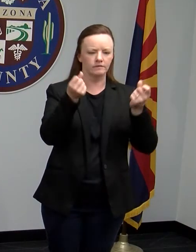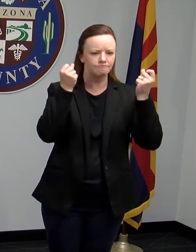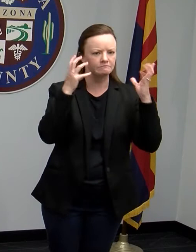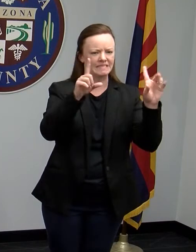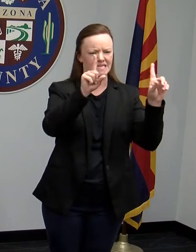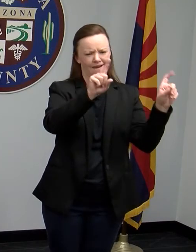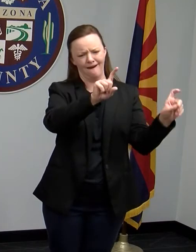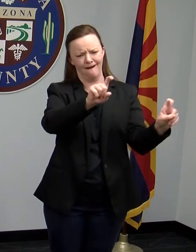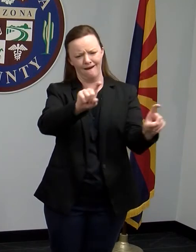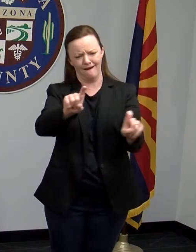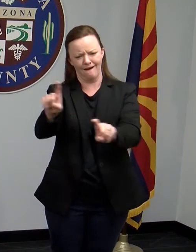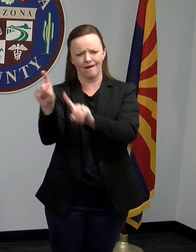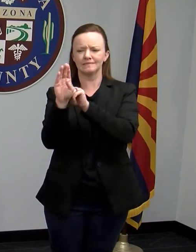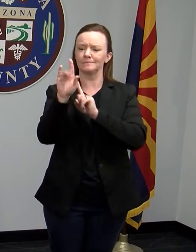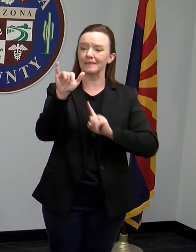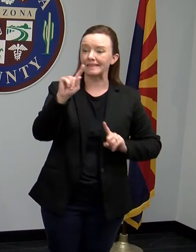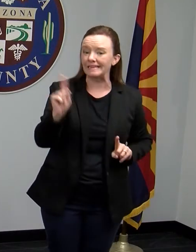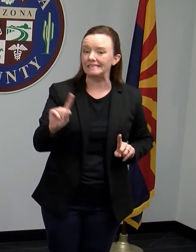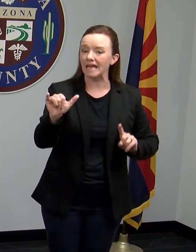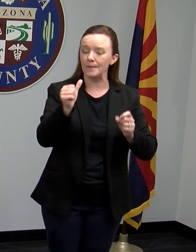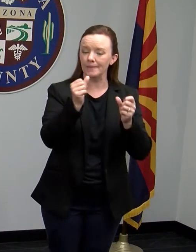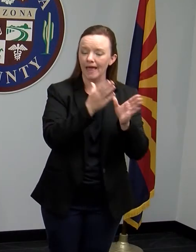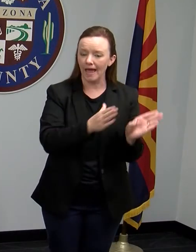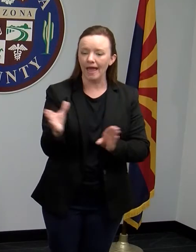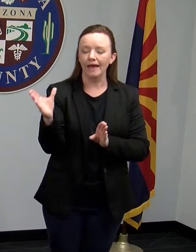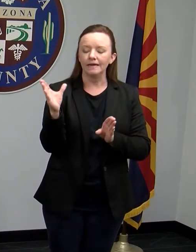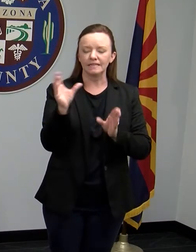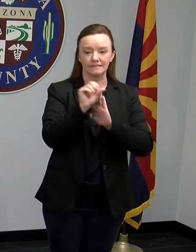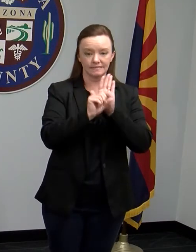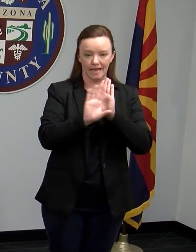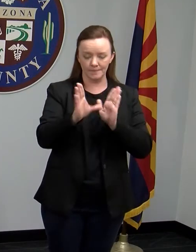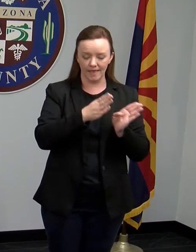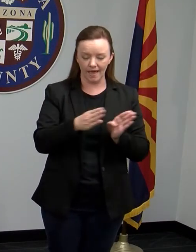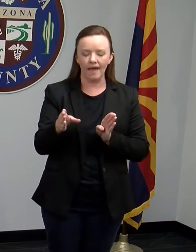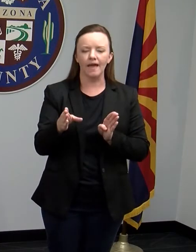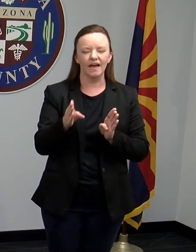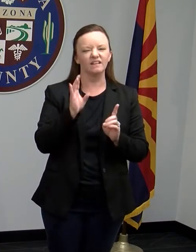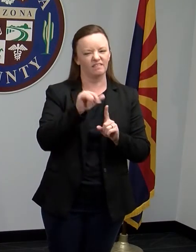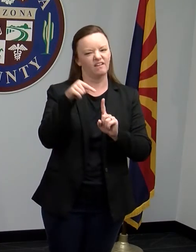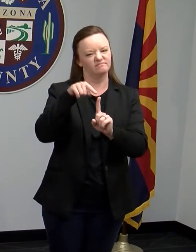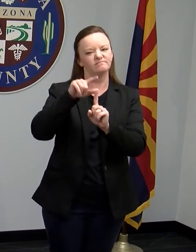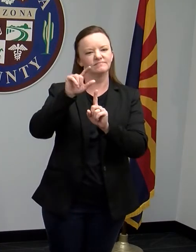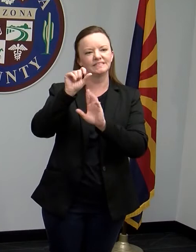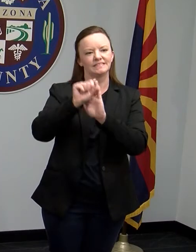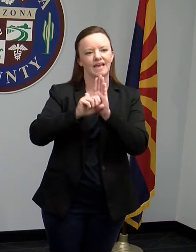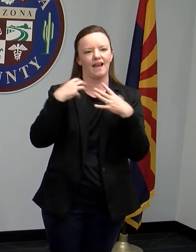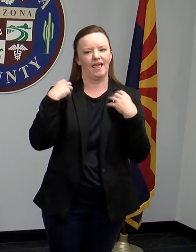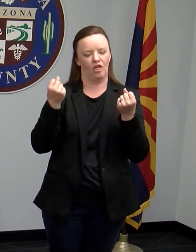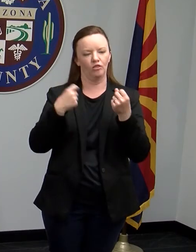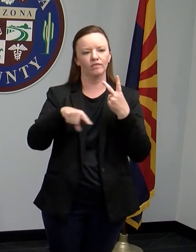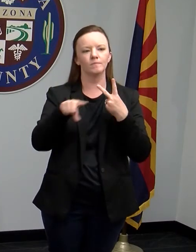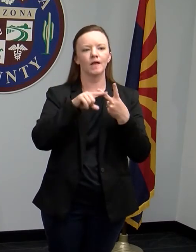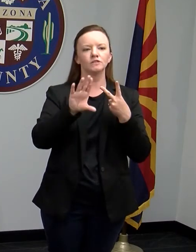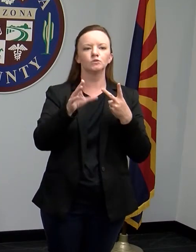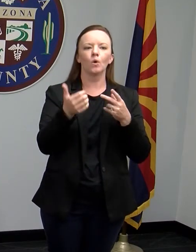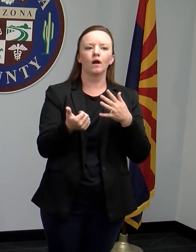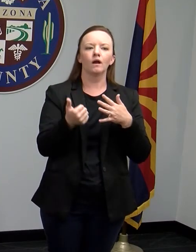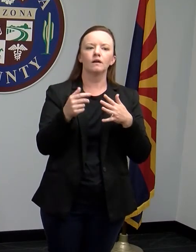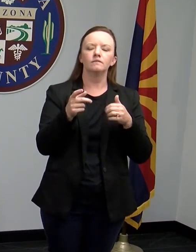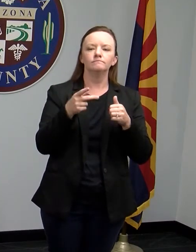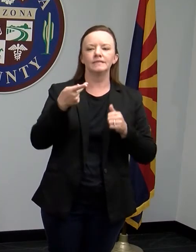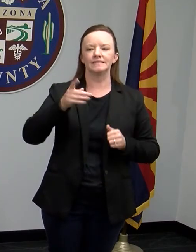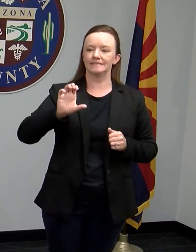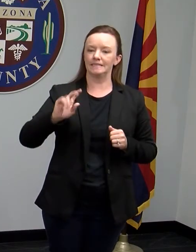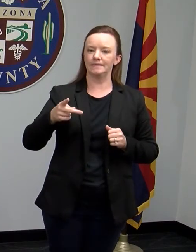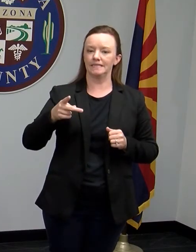testing blitz that they've discussed or presented, the state has. And also, of course, your primary care provider, doctors